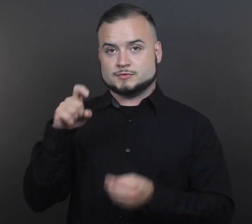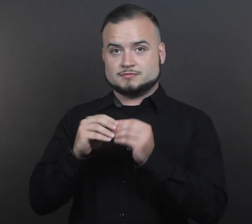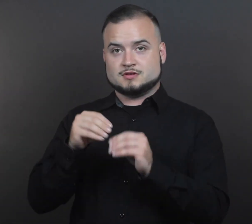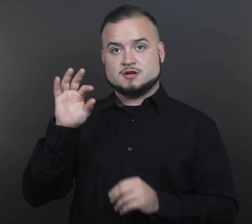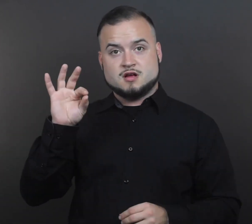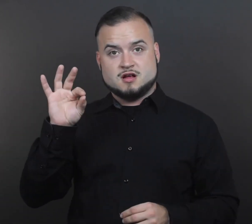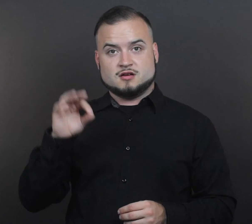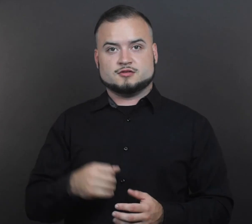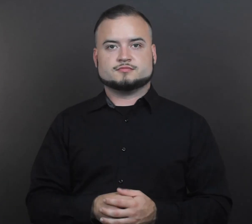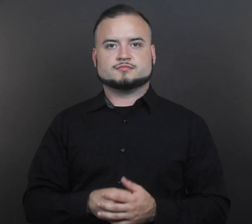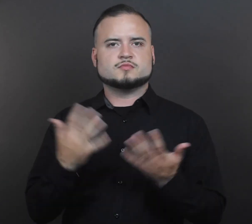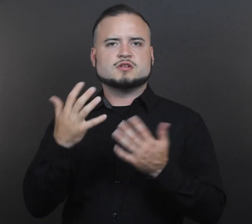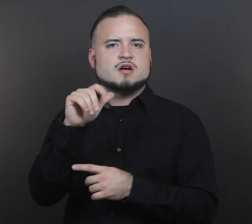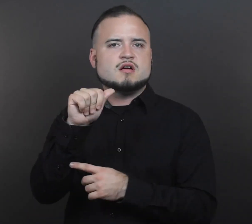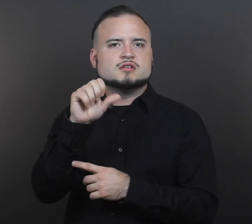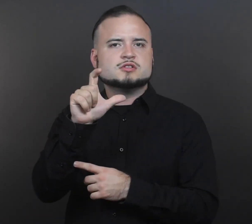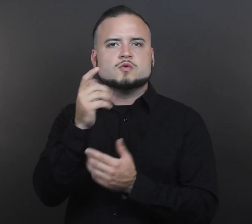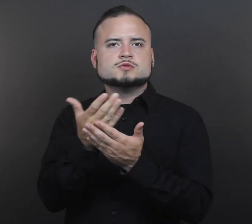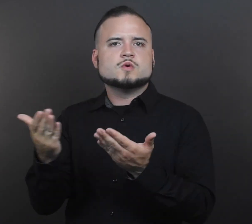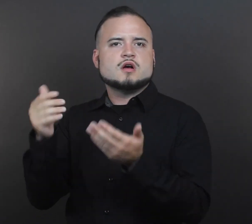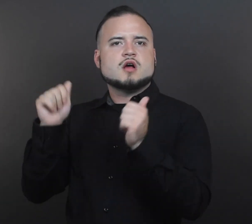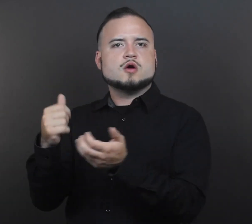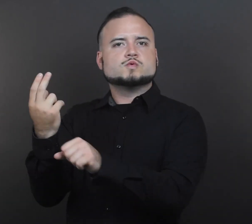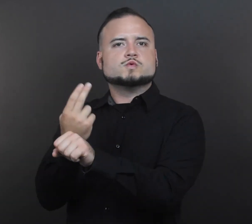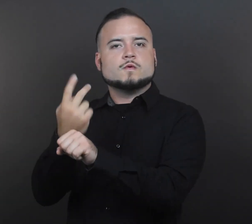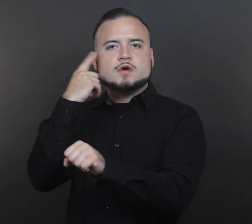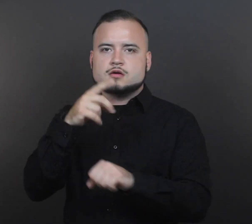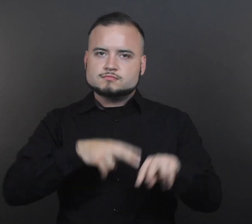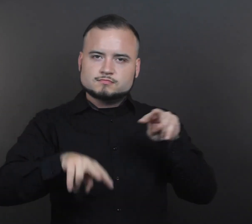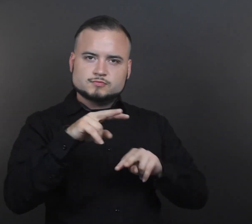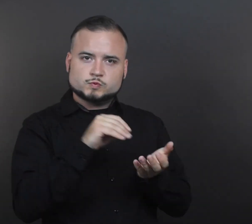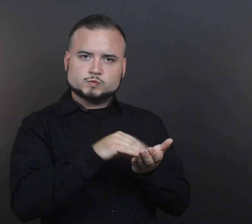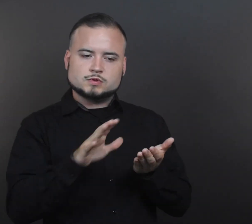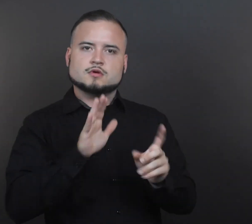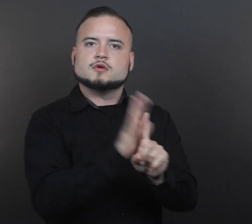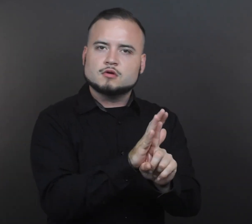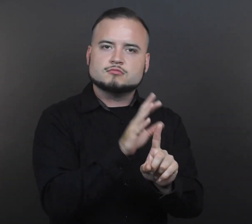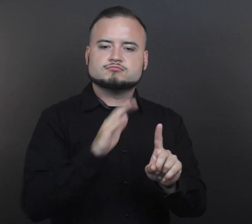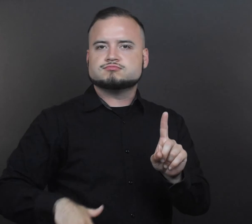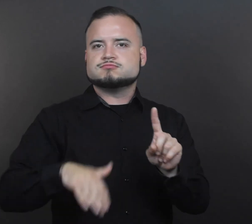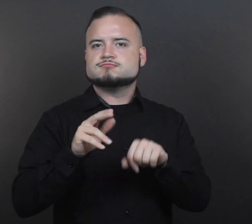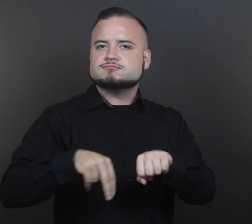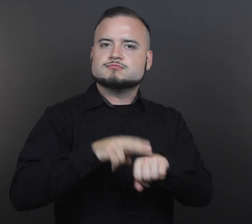9. What are some ASL resources I could use to evaluate students in their native language?